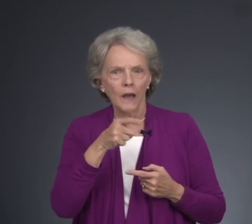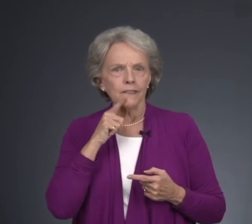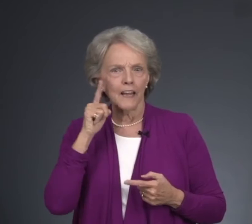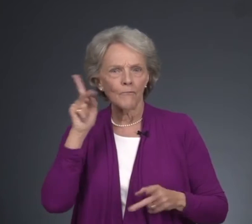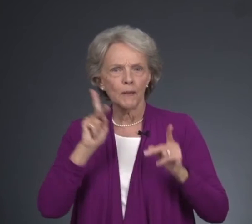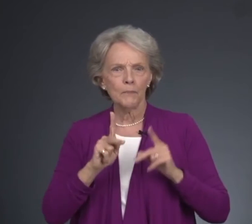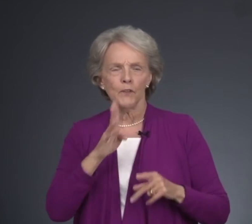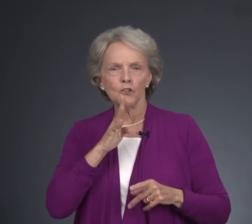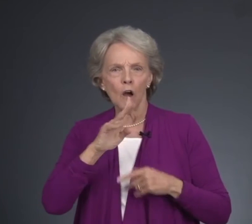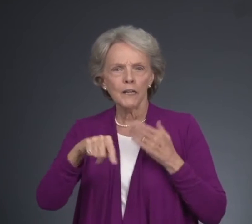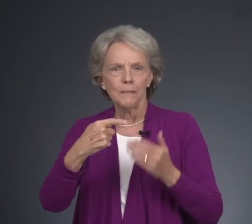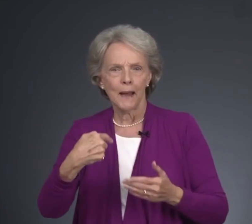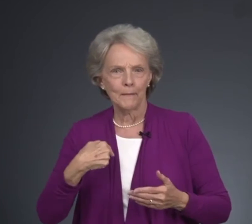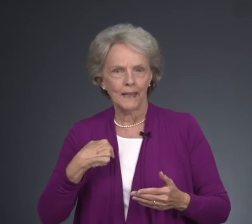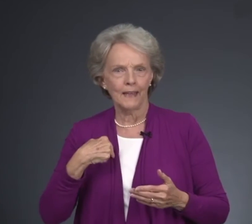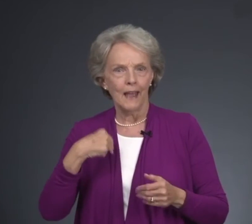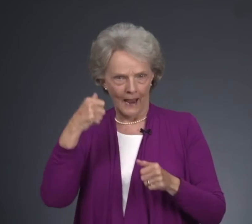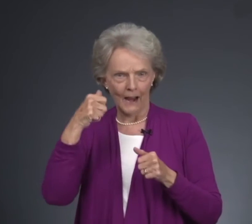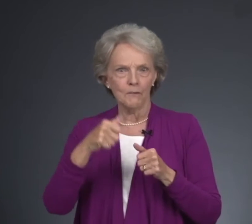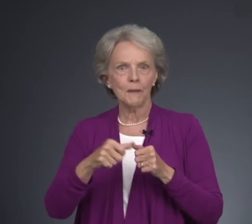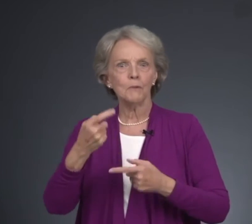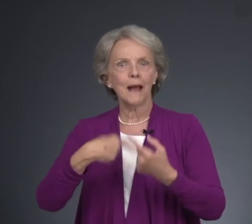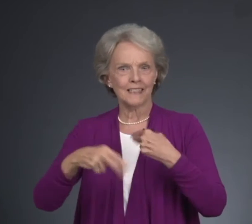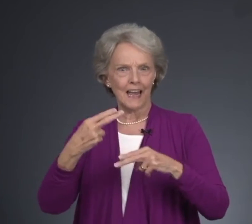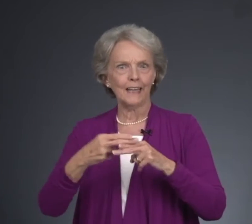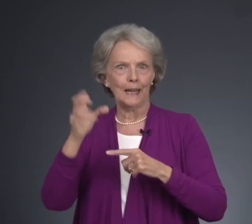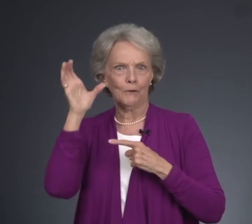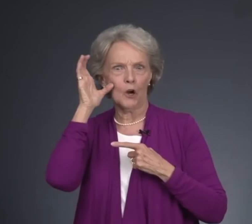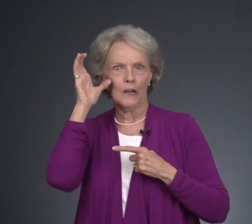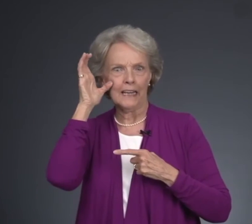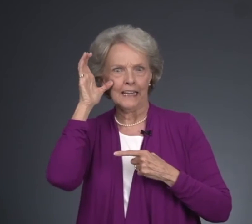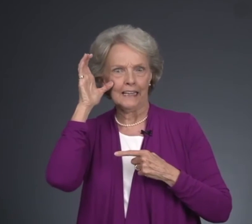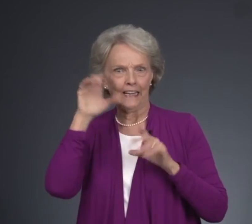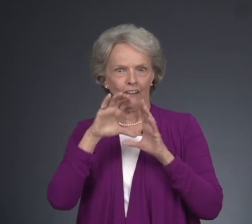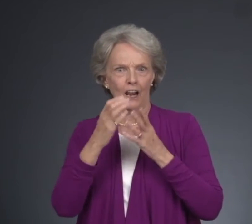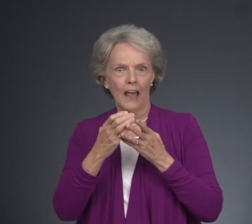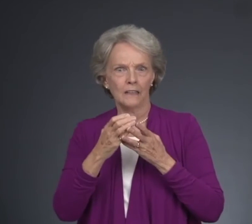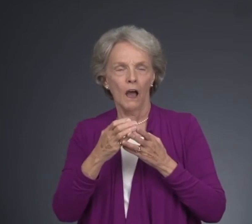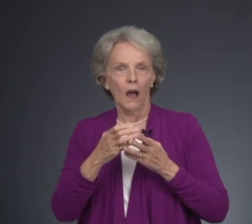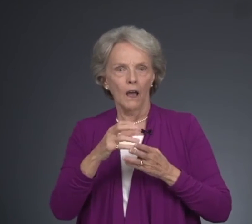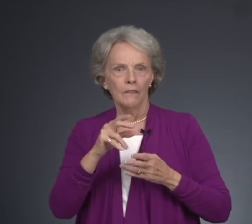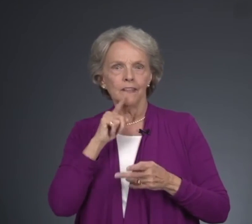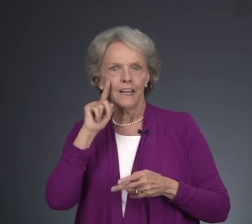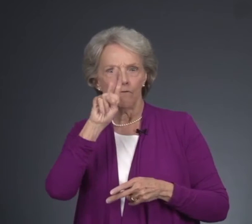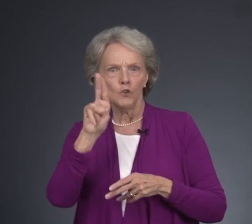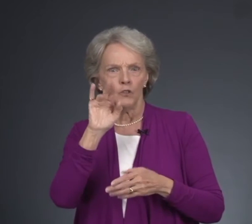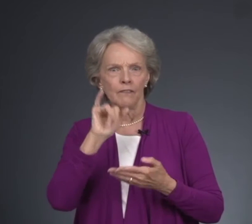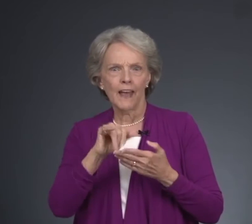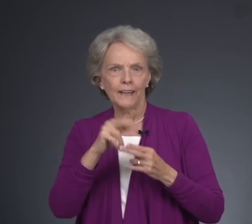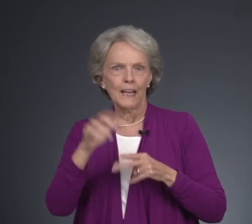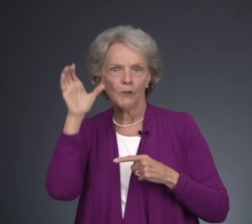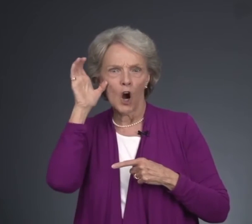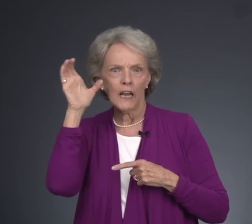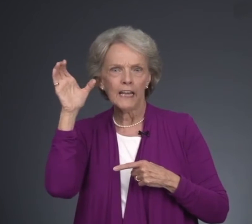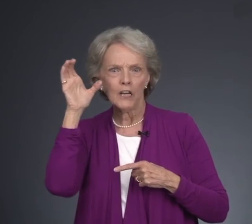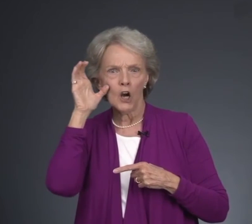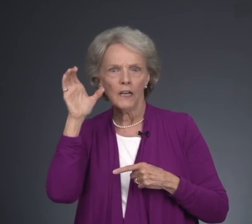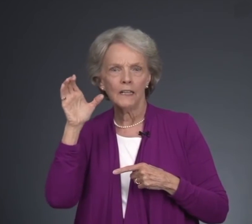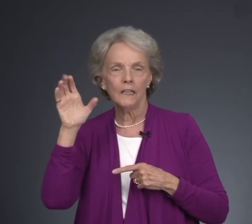deaf people, they're talking about me. I remember my sign name, Carleen, in the class. The deaf using that name, Carleen, Carleen.